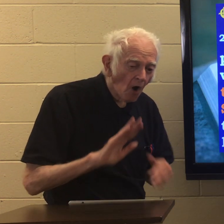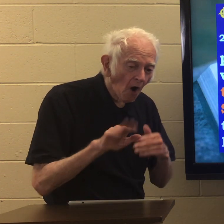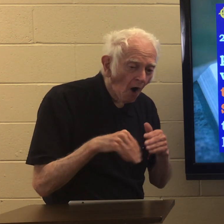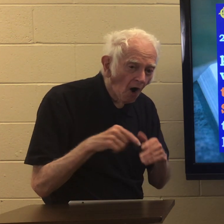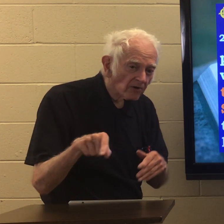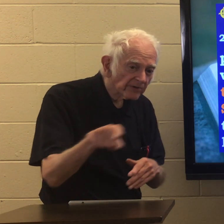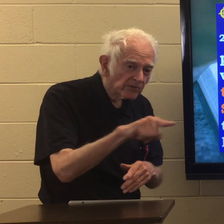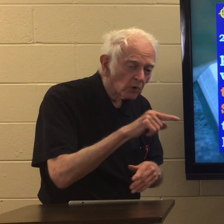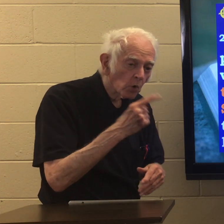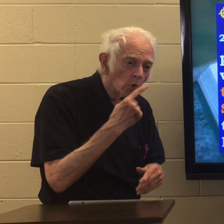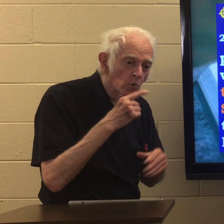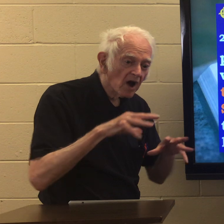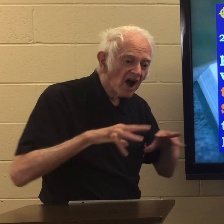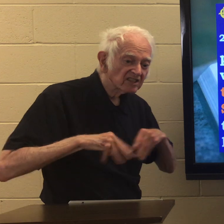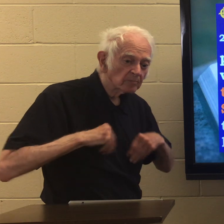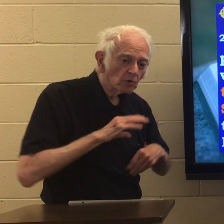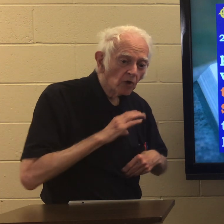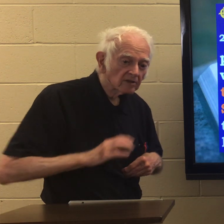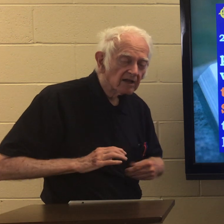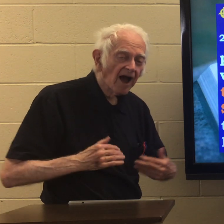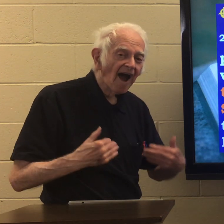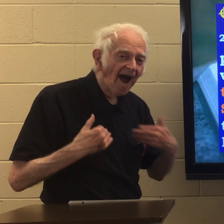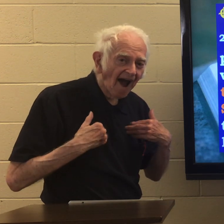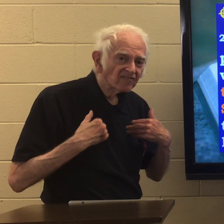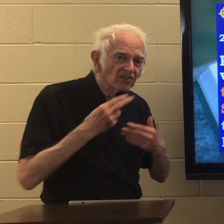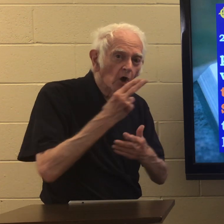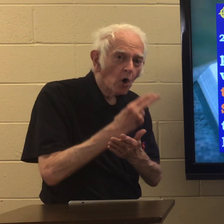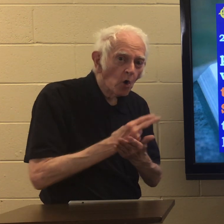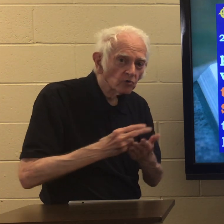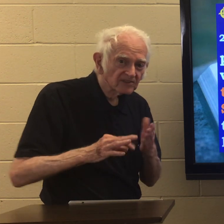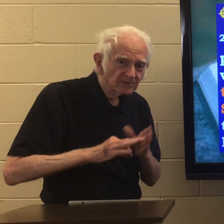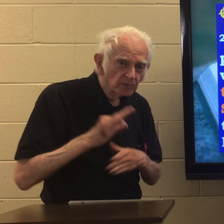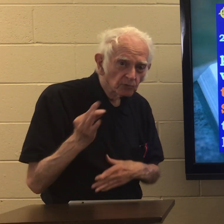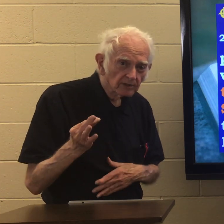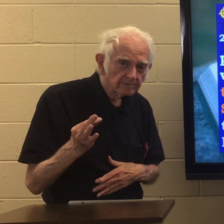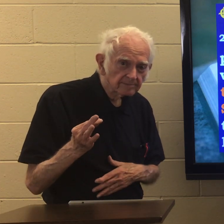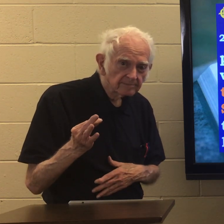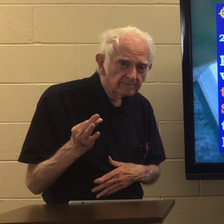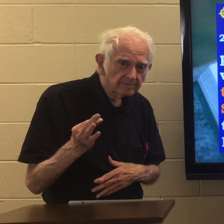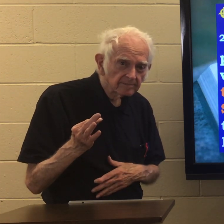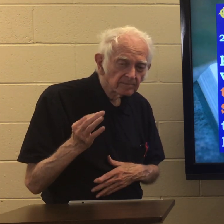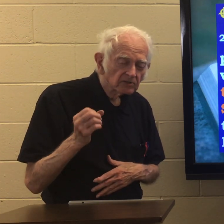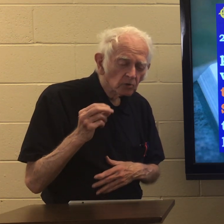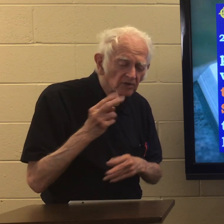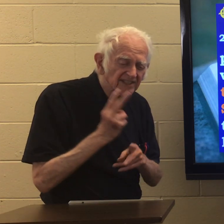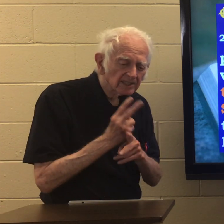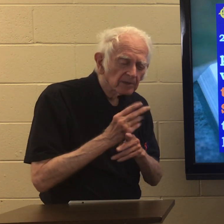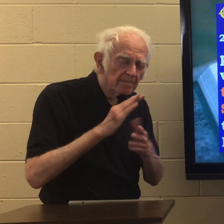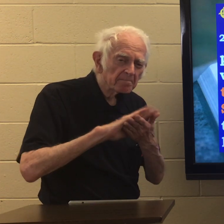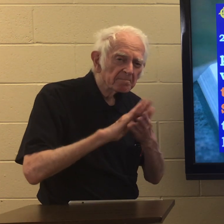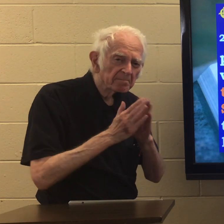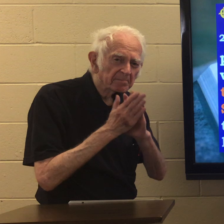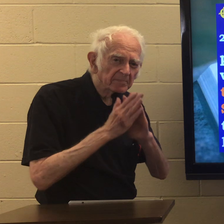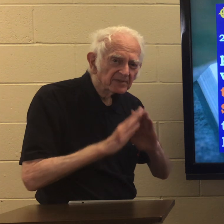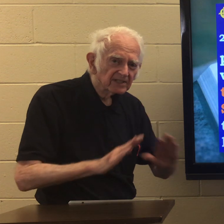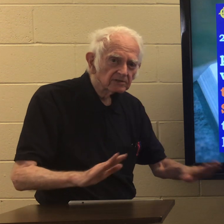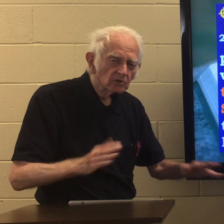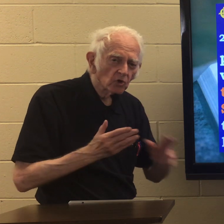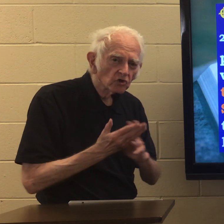all of you who accept Christ have the Holy Spirit so keep peace